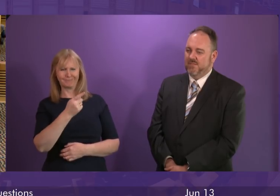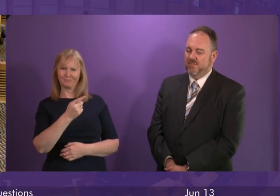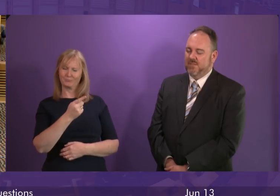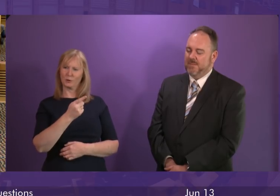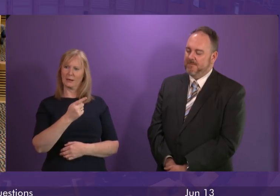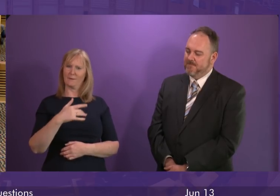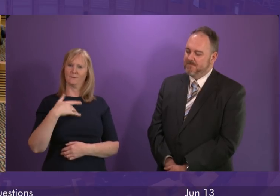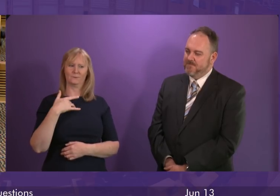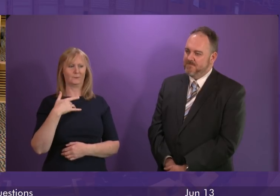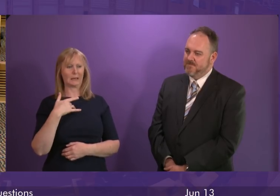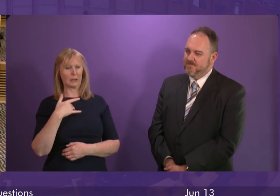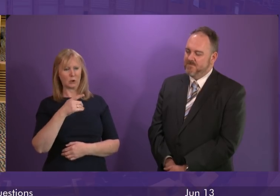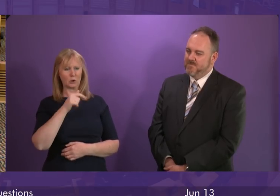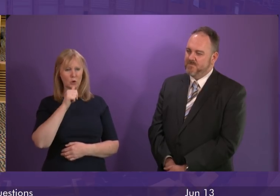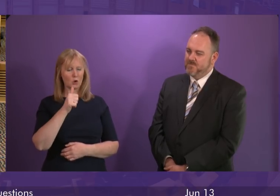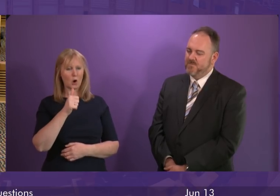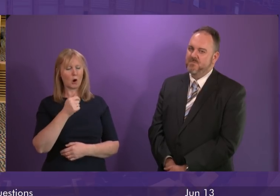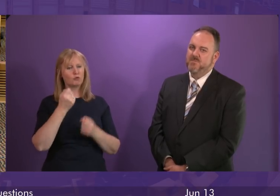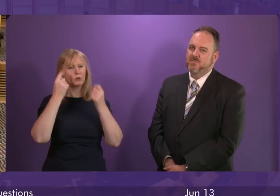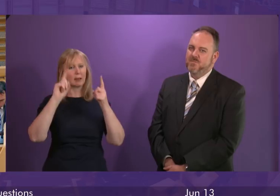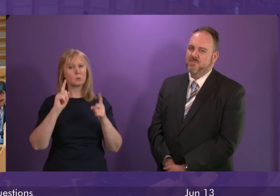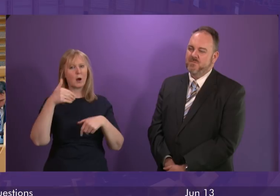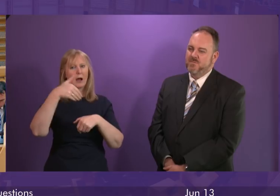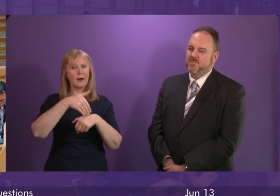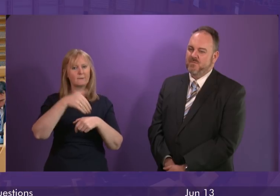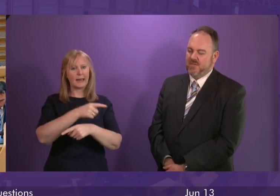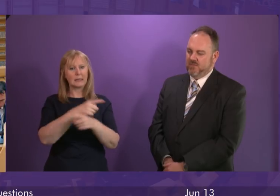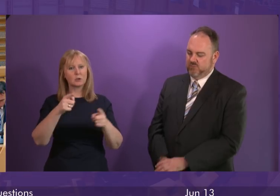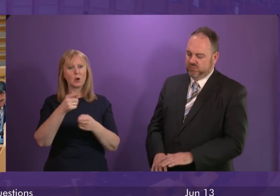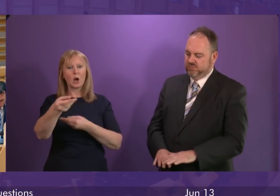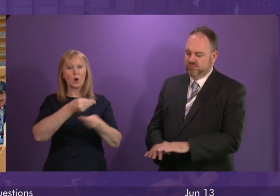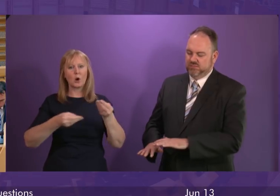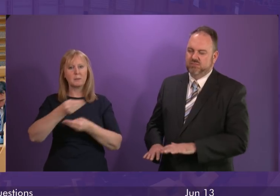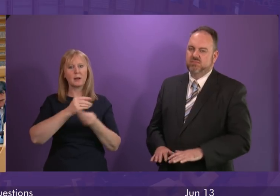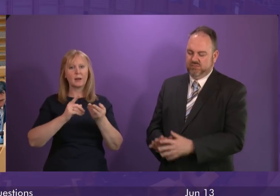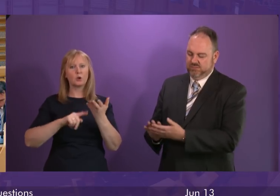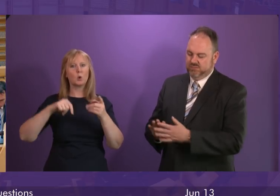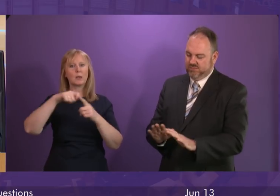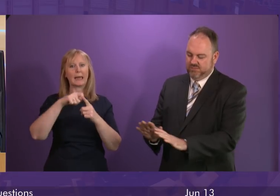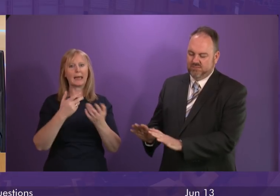regard whatsoever to the damage their policies are doing to the economy of the UK right now.